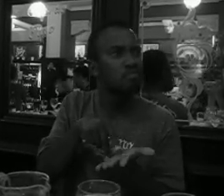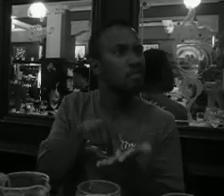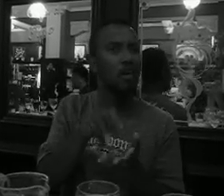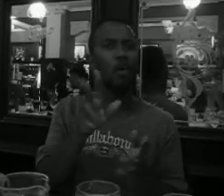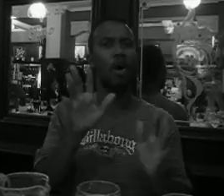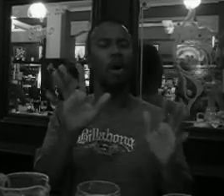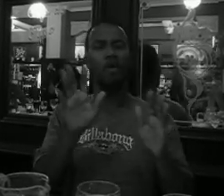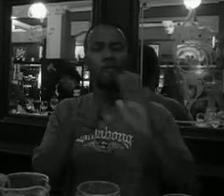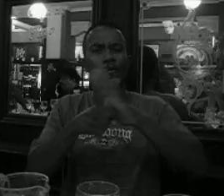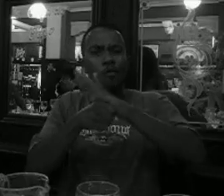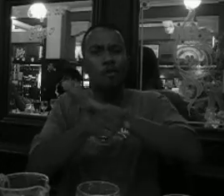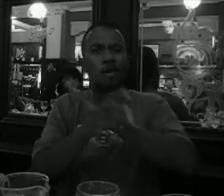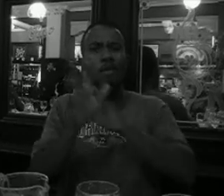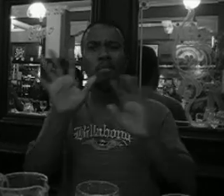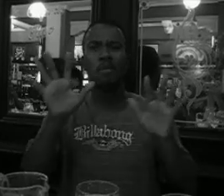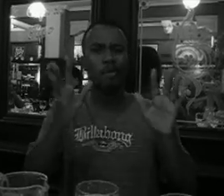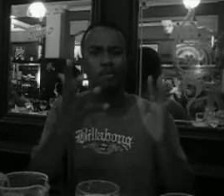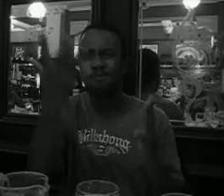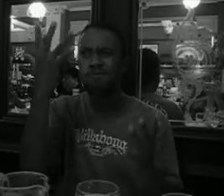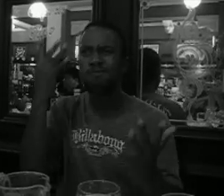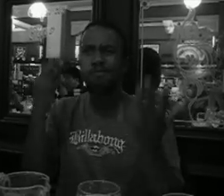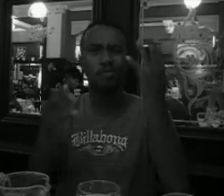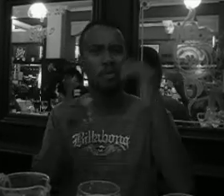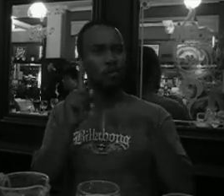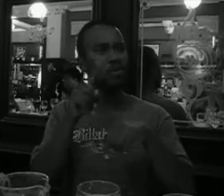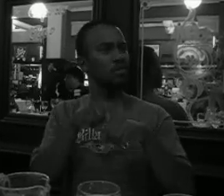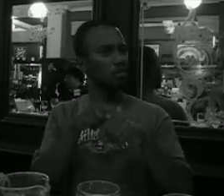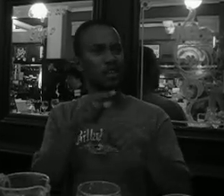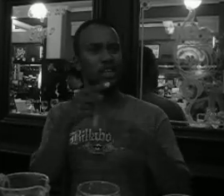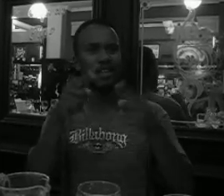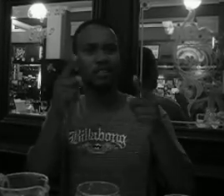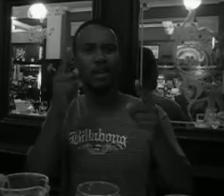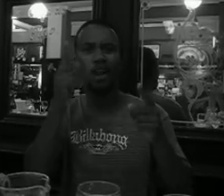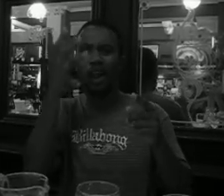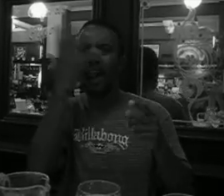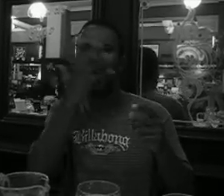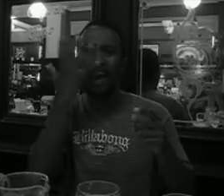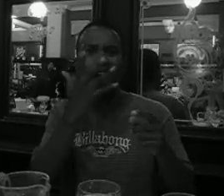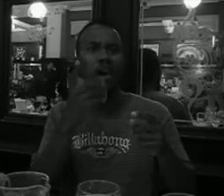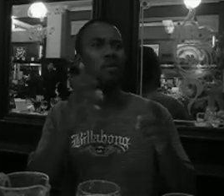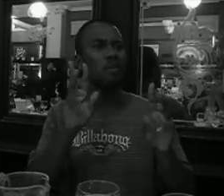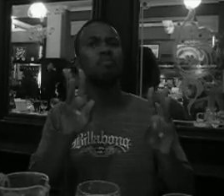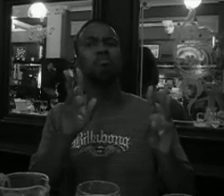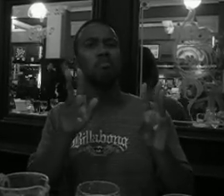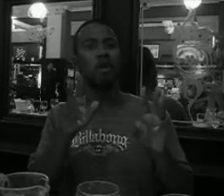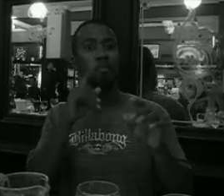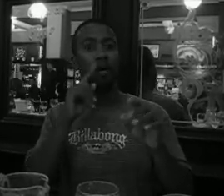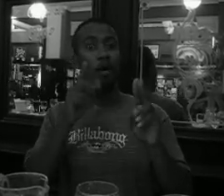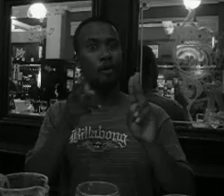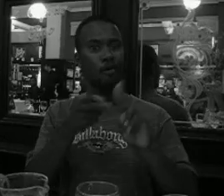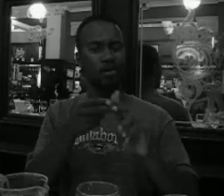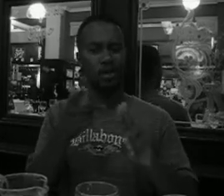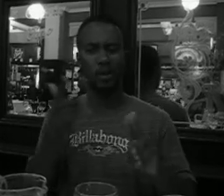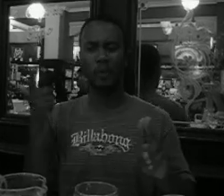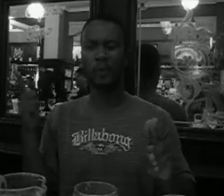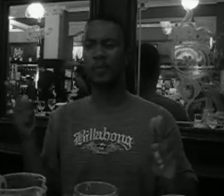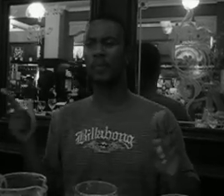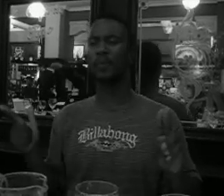And the first time I've been walking around the city, it's so full of people. And the colours are quite different to the people's.